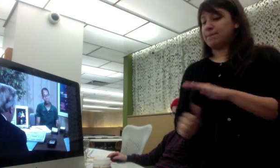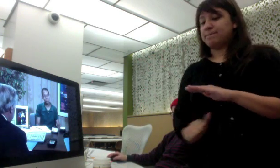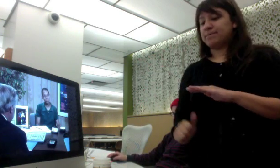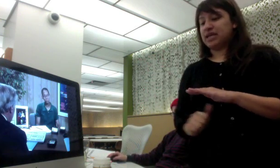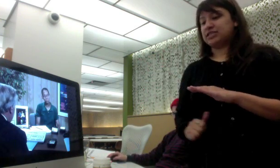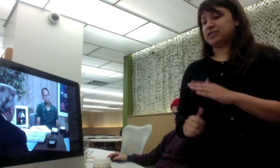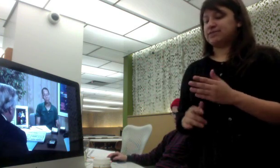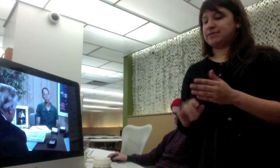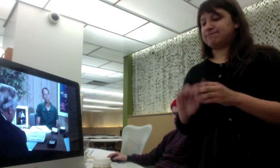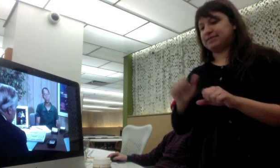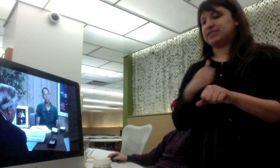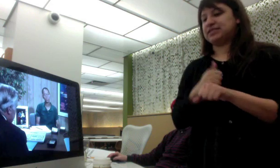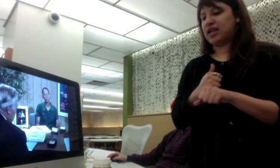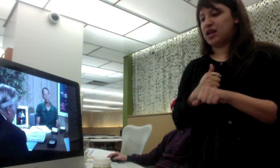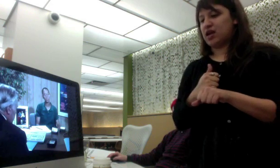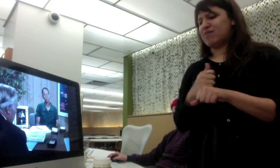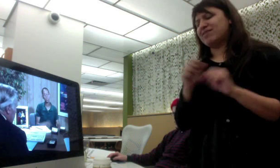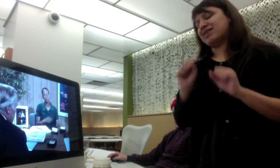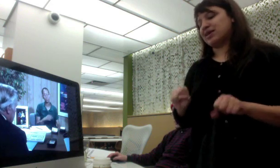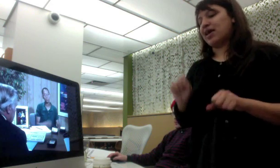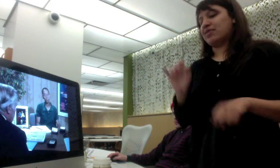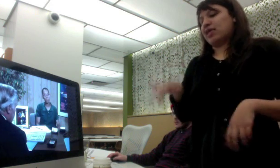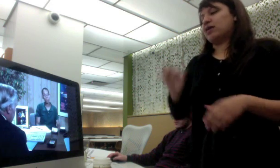And most of the wires would not be seen.